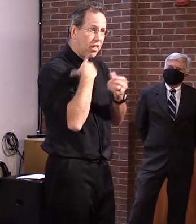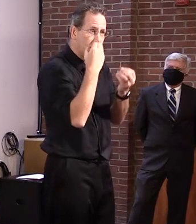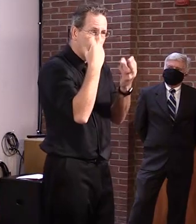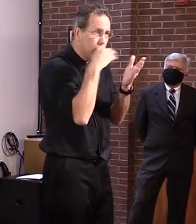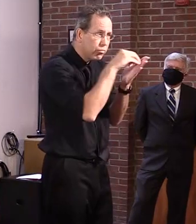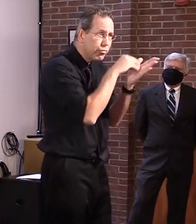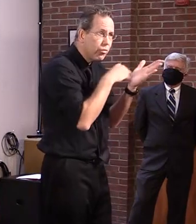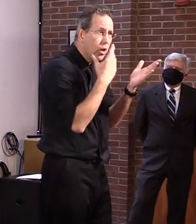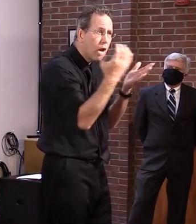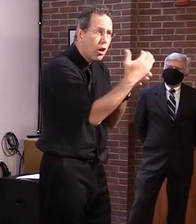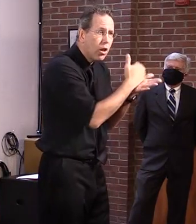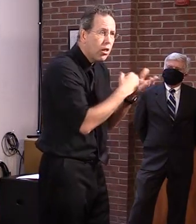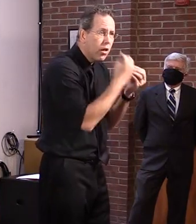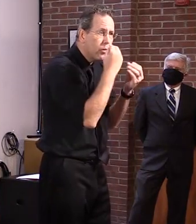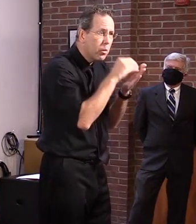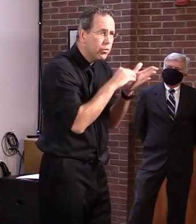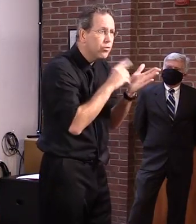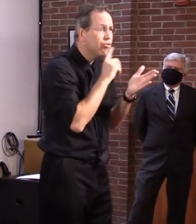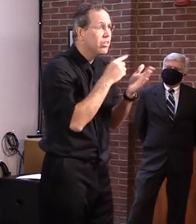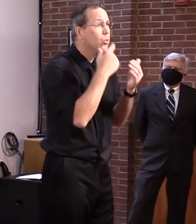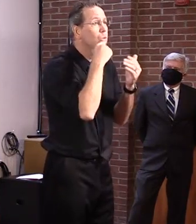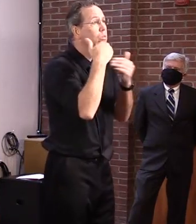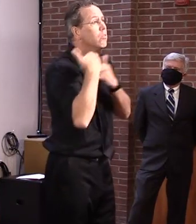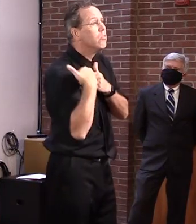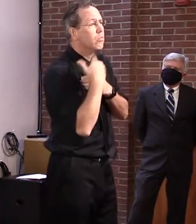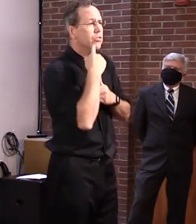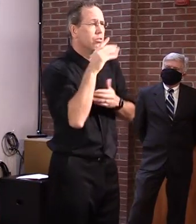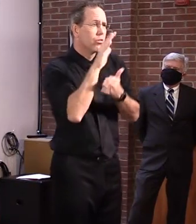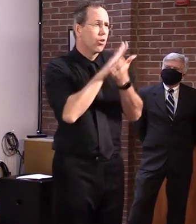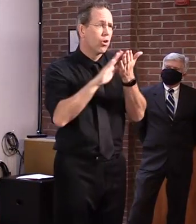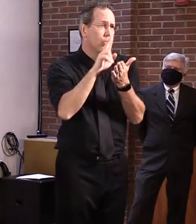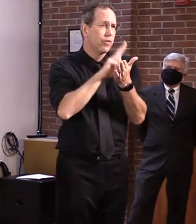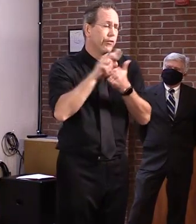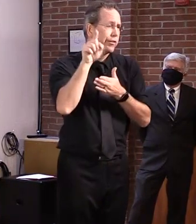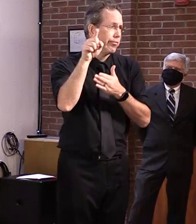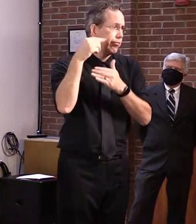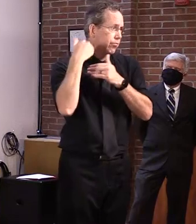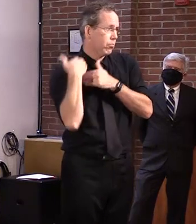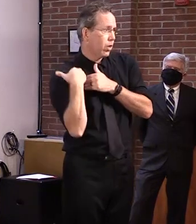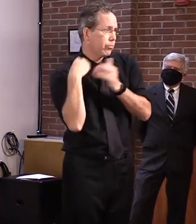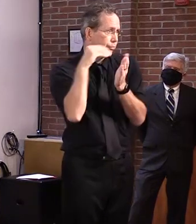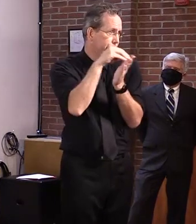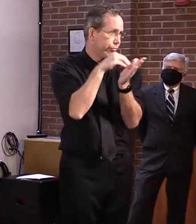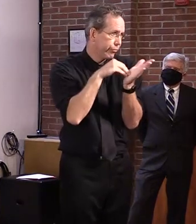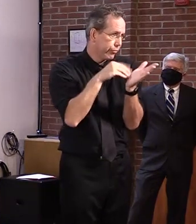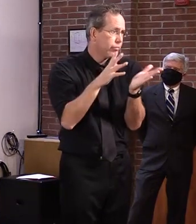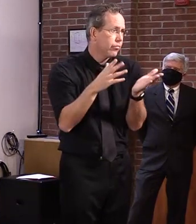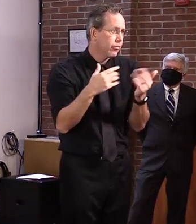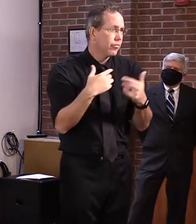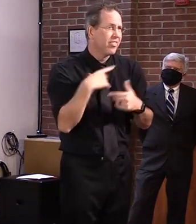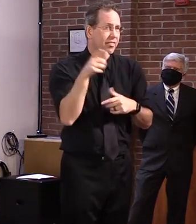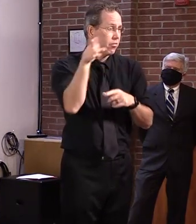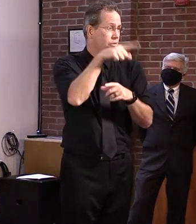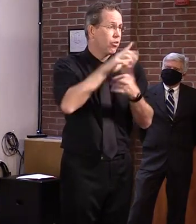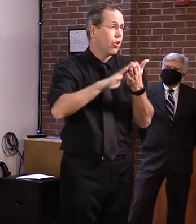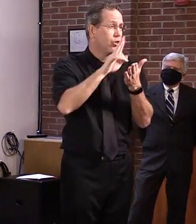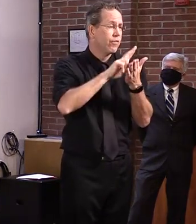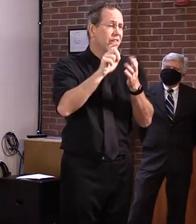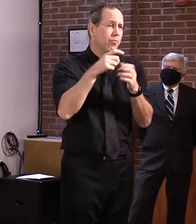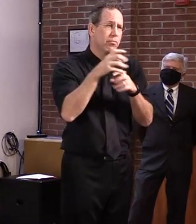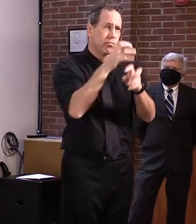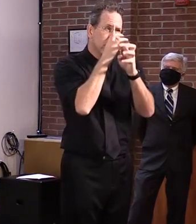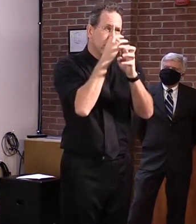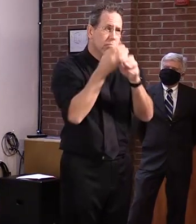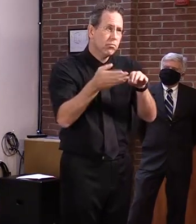and colleges, uh, to set the tone right off the bat. And, uh, and those students, uh, that didn't adhere to guidelines